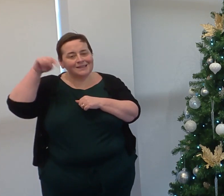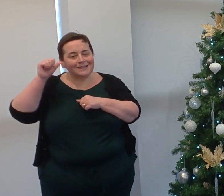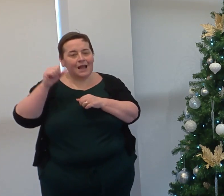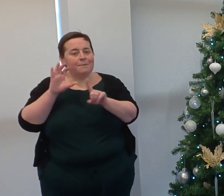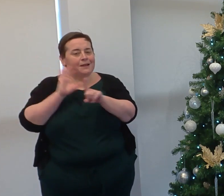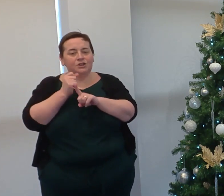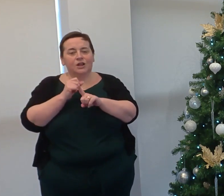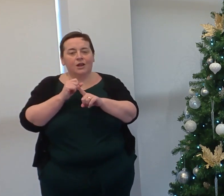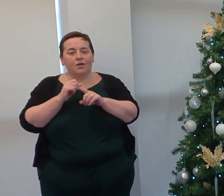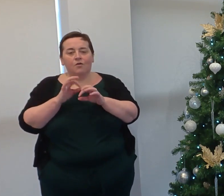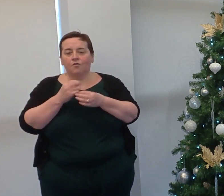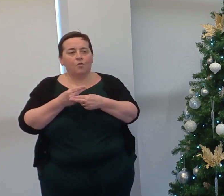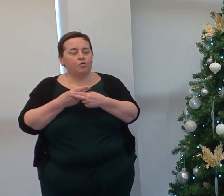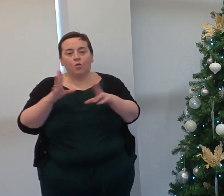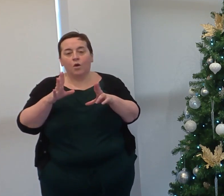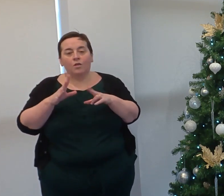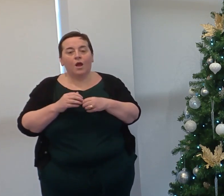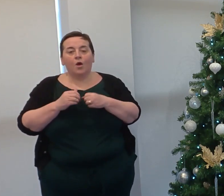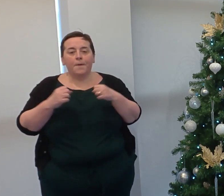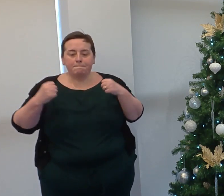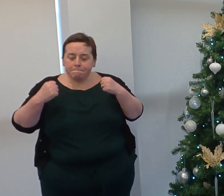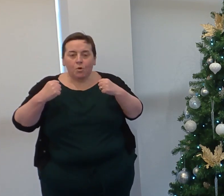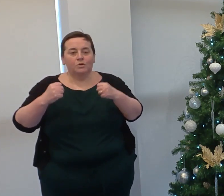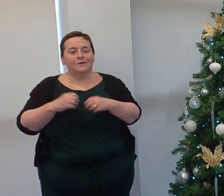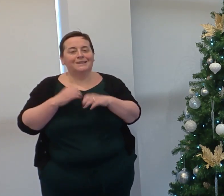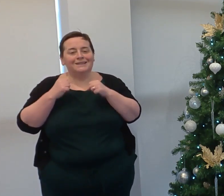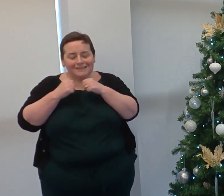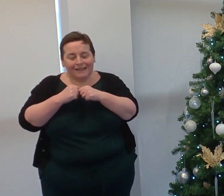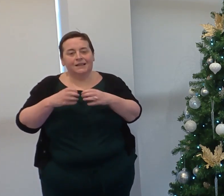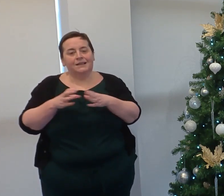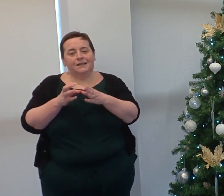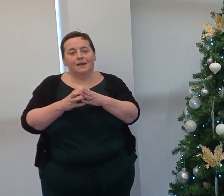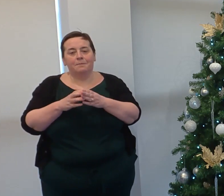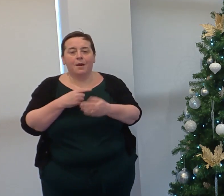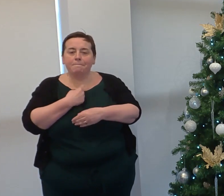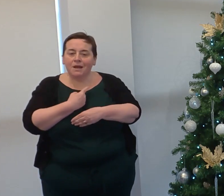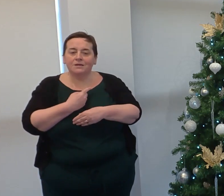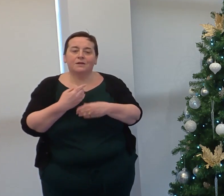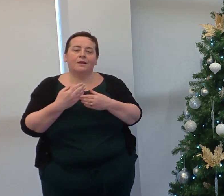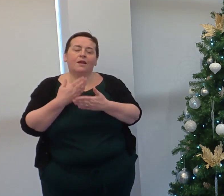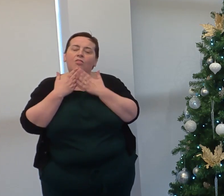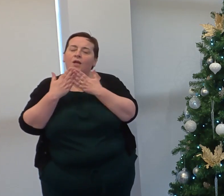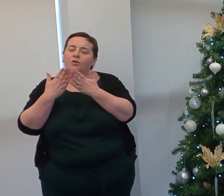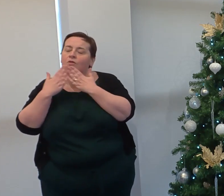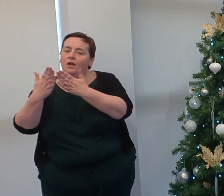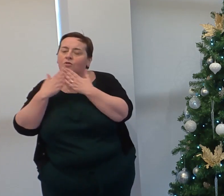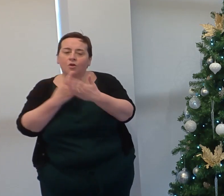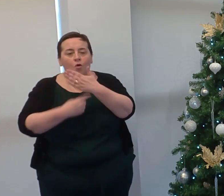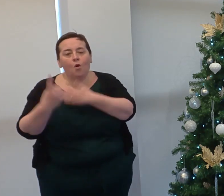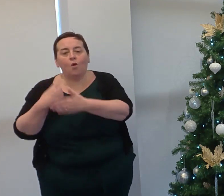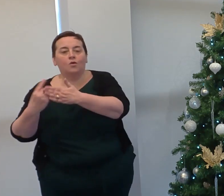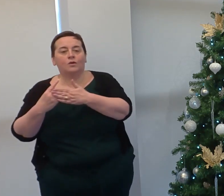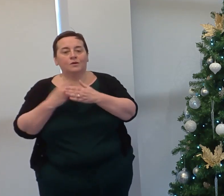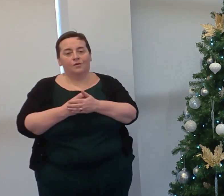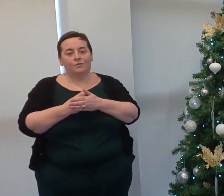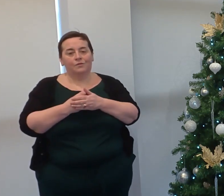motivated and dedicated team. And personally, I appreciate you all and thank each and every one of you as we have